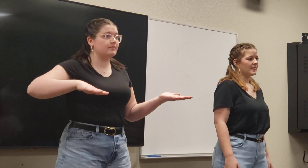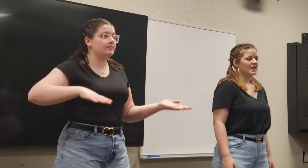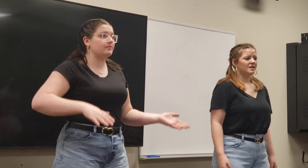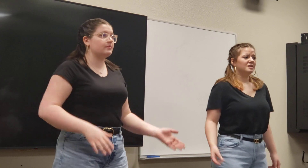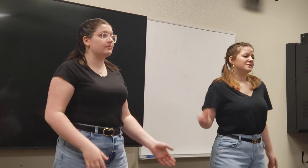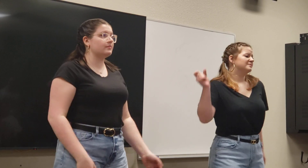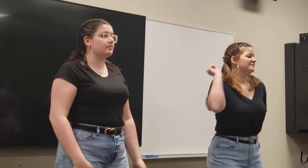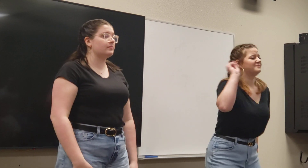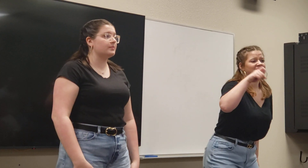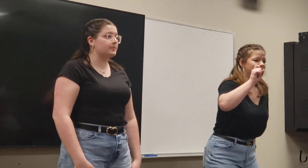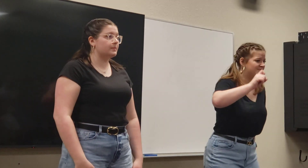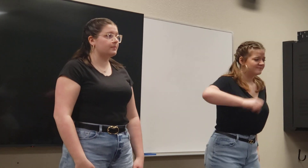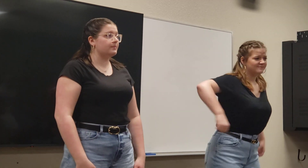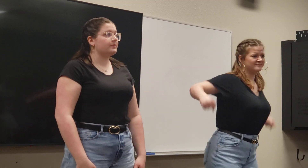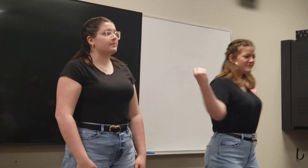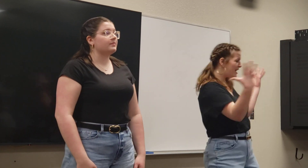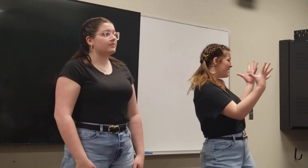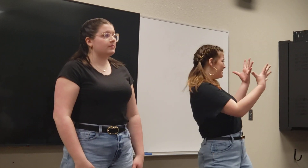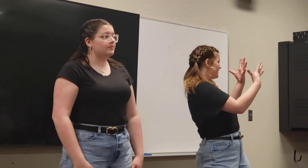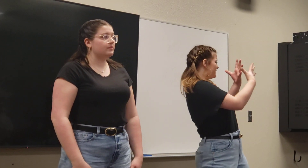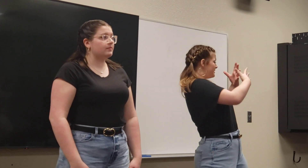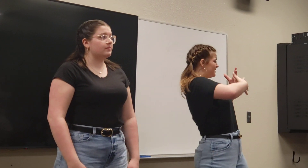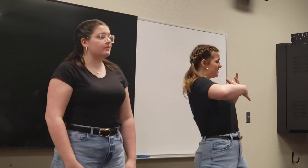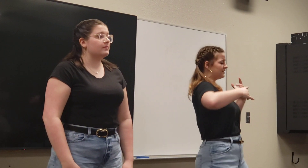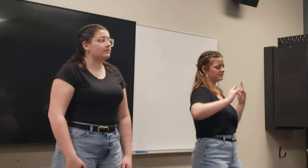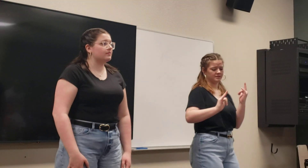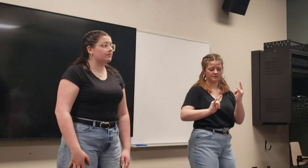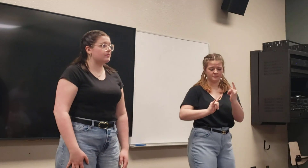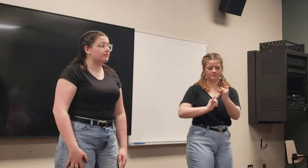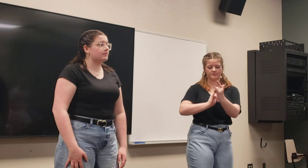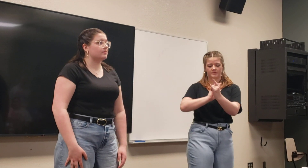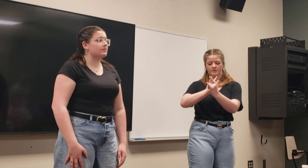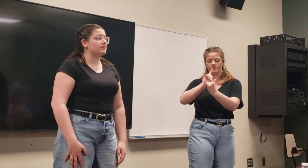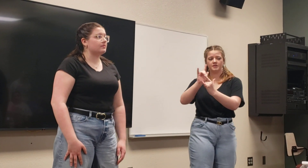There's need to be frightened by intimacy.